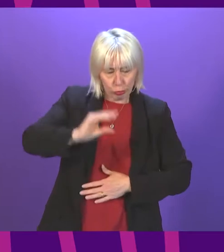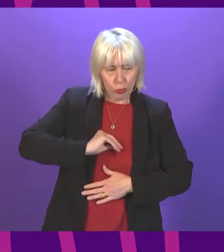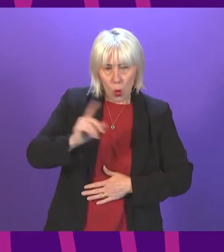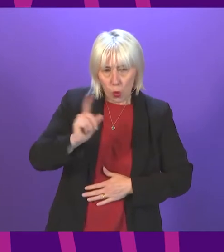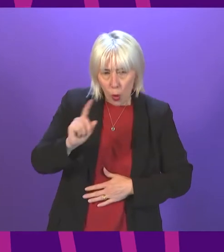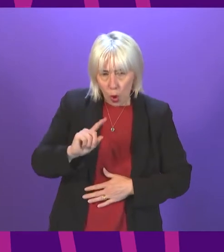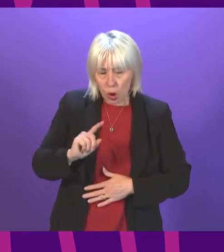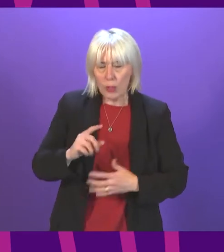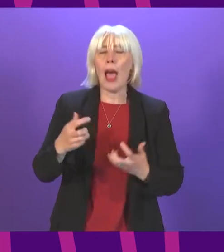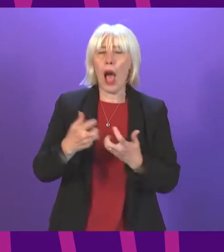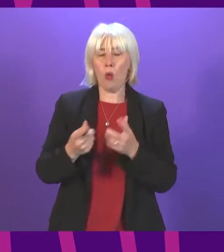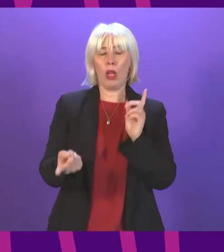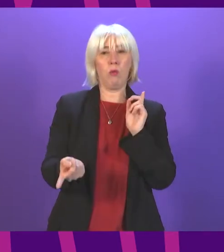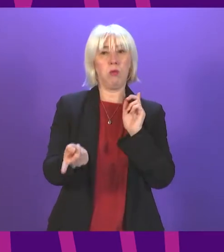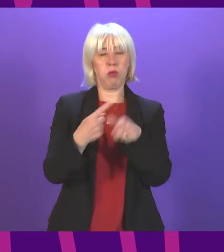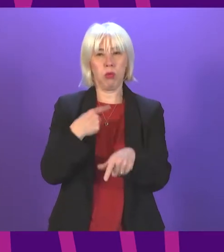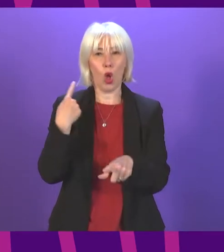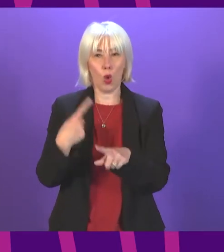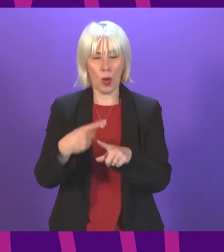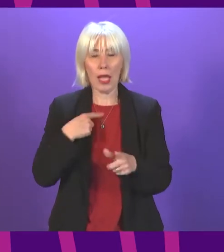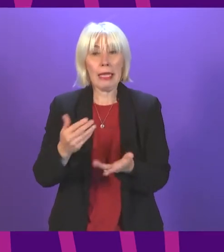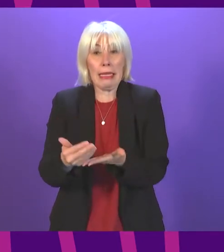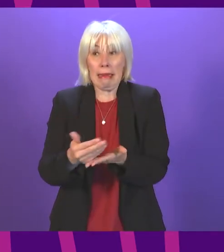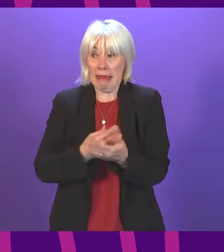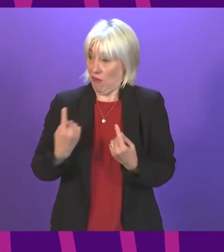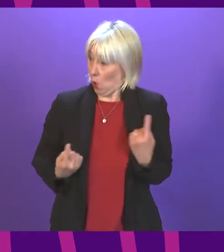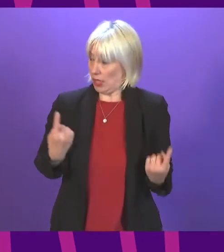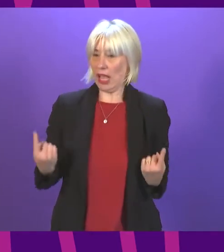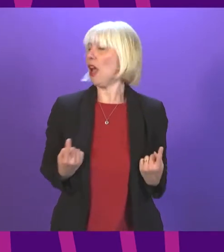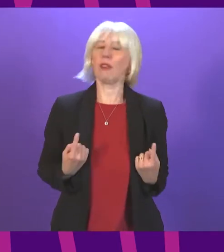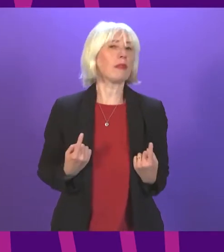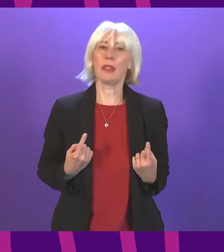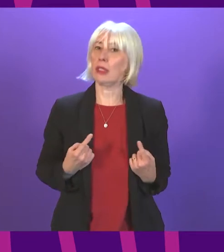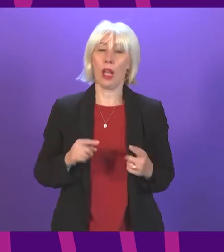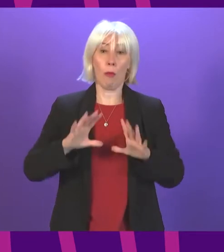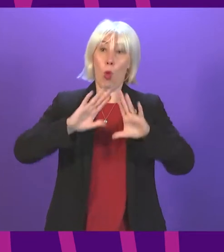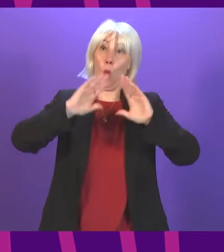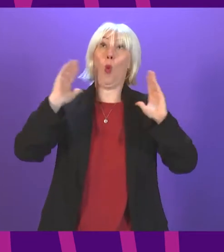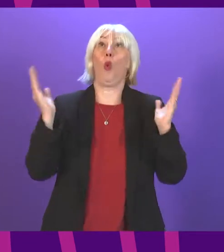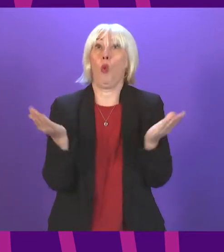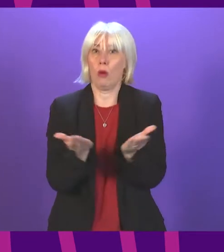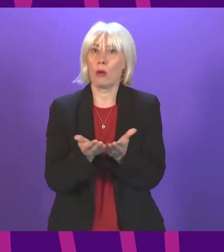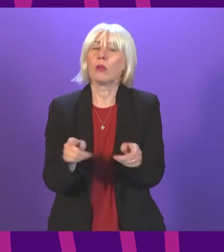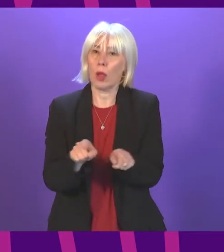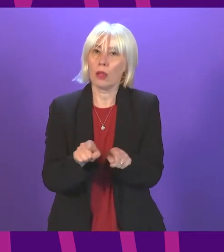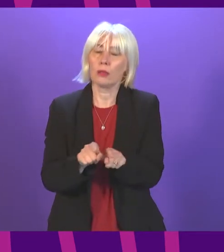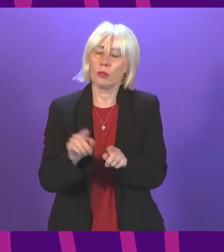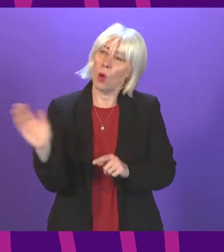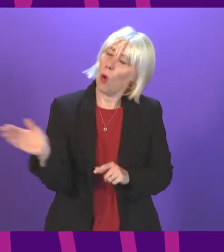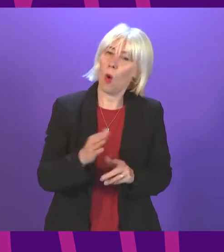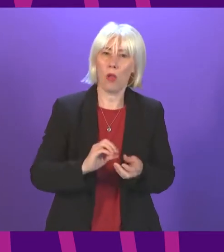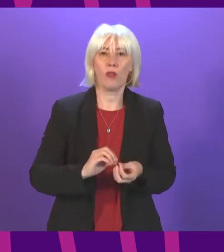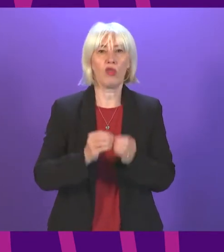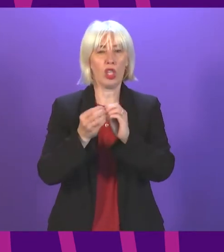ACT QUICKLY TO SAVE NOT JUST OURSELVES, BUT THE WHOLE OF CREATION. MY